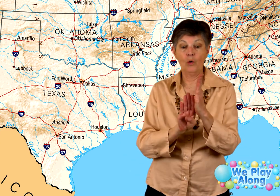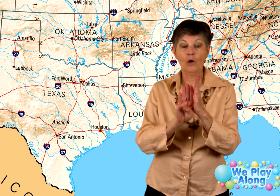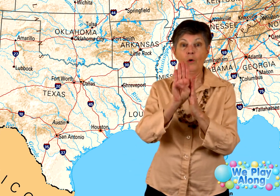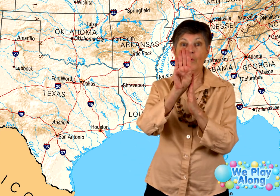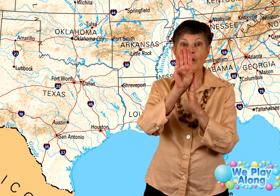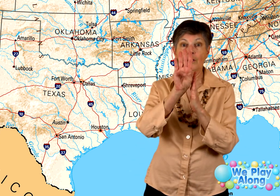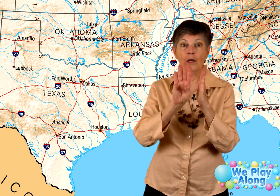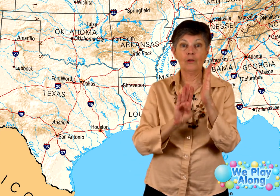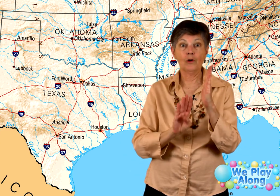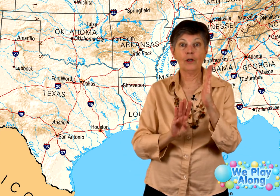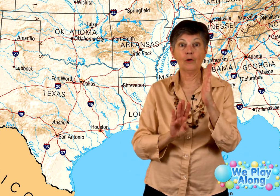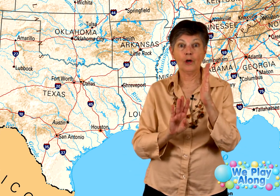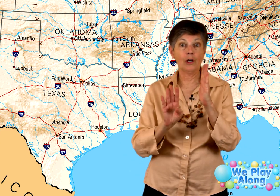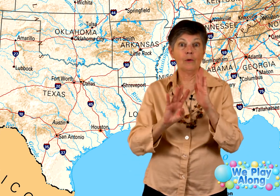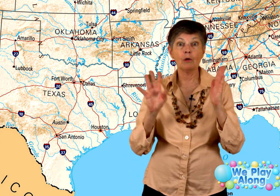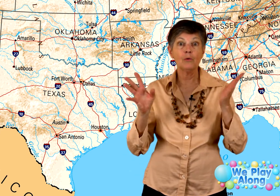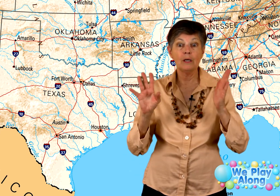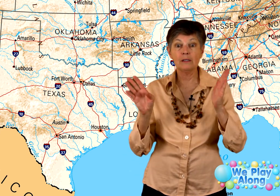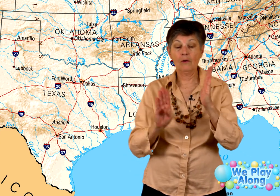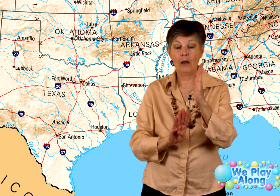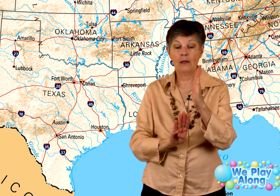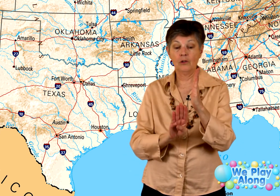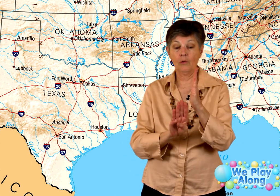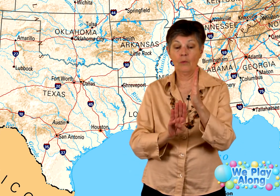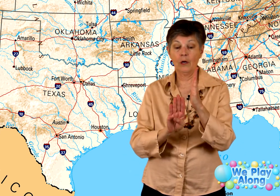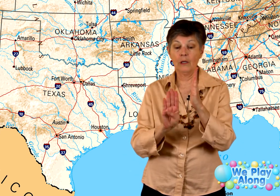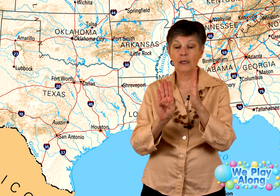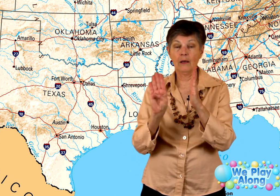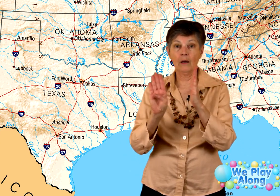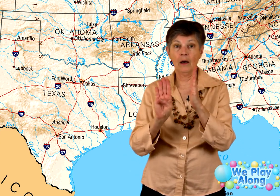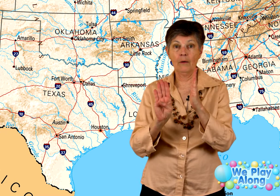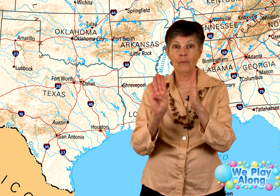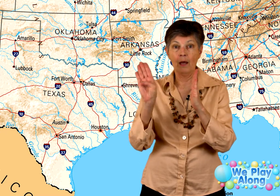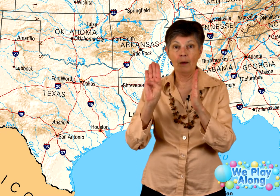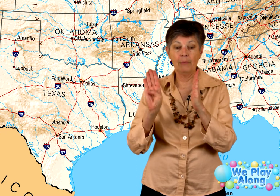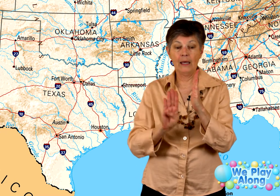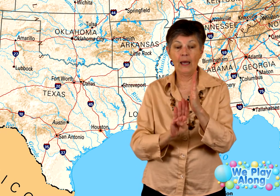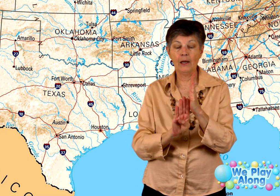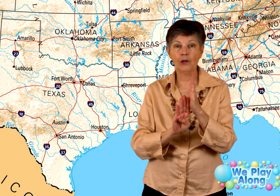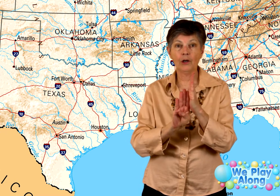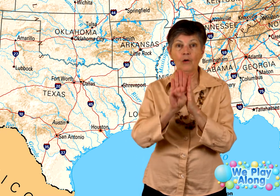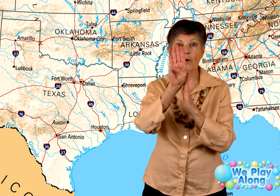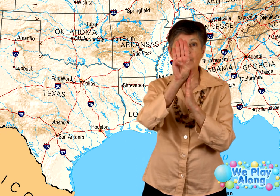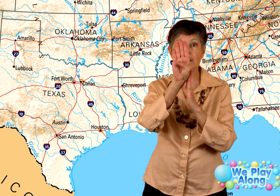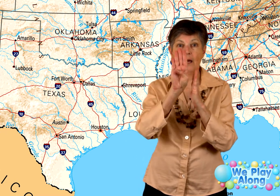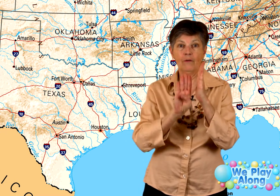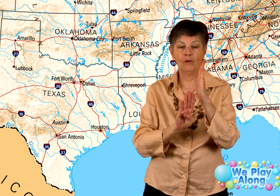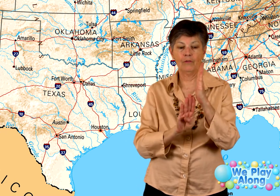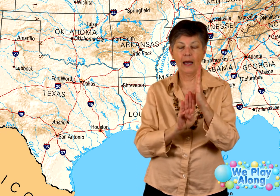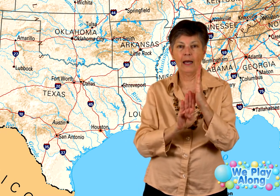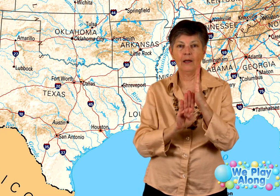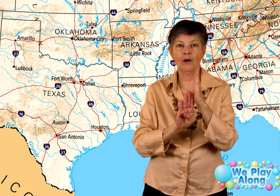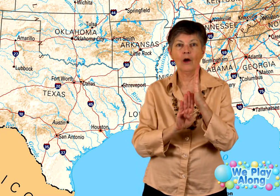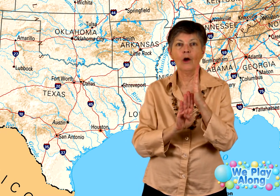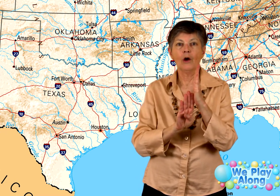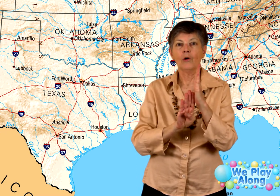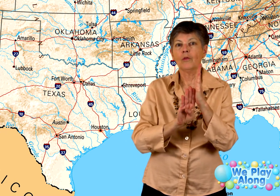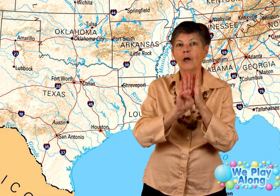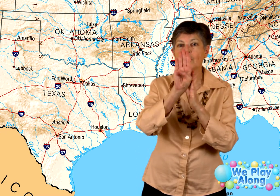we're going to, and they're going to increase. Okay? So then we're going to take, um, a B hand and you're going to go up the side of your flat hand here. That